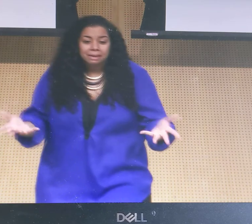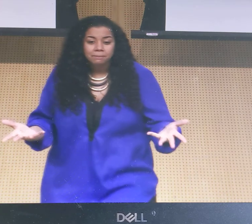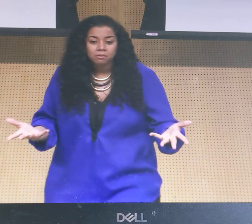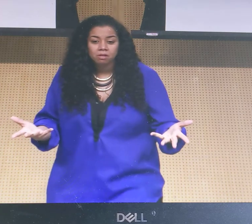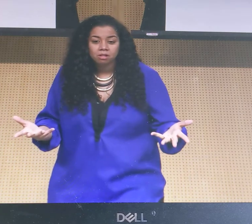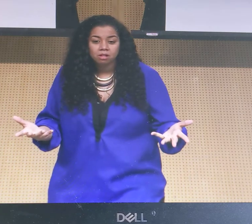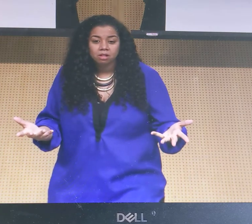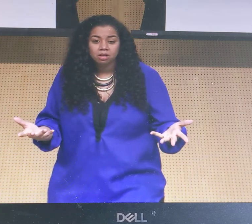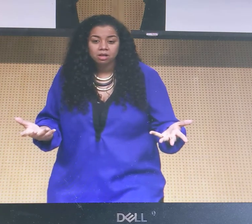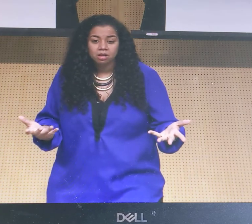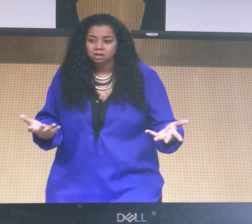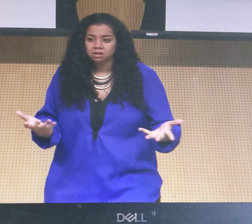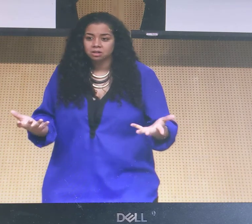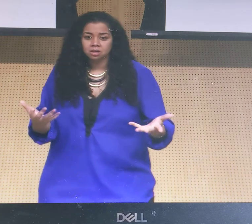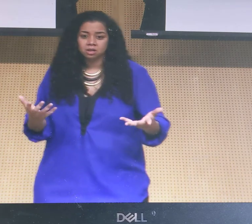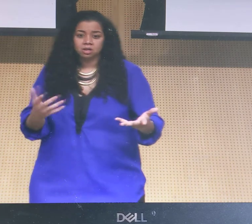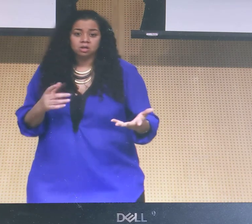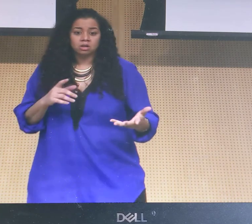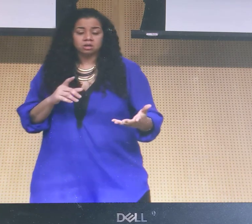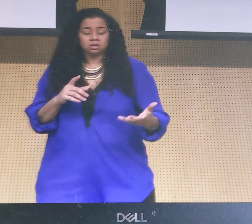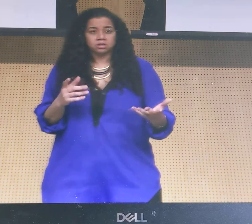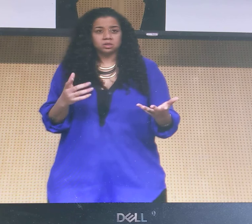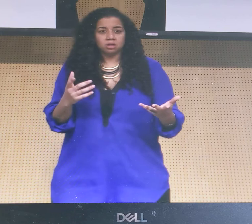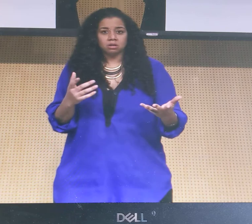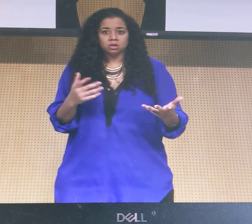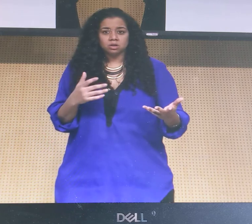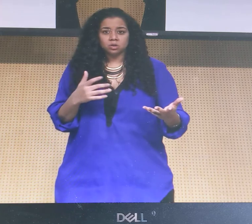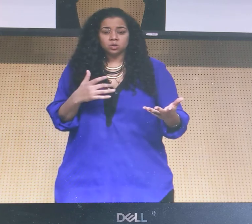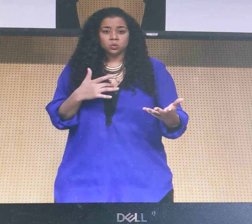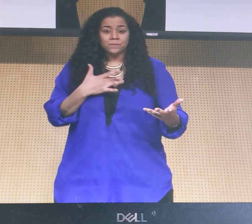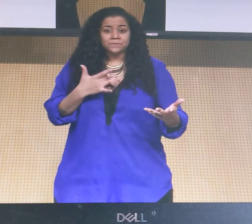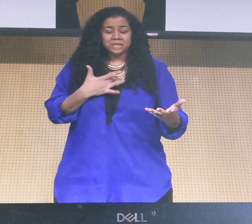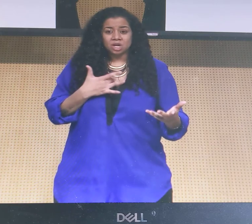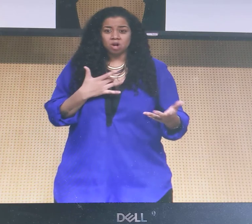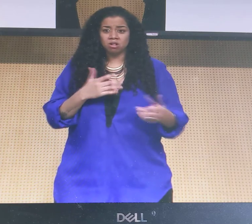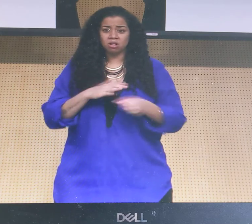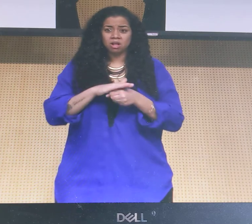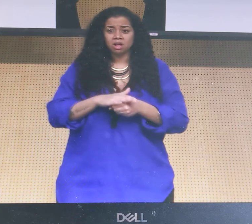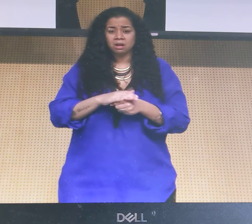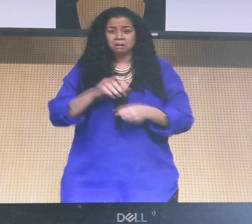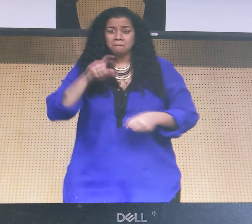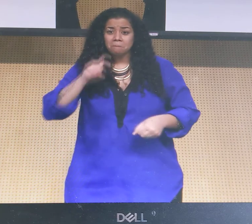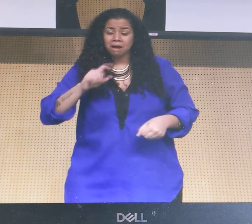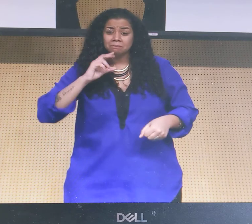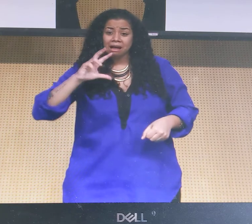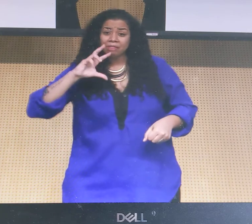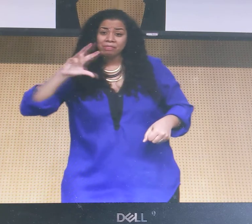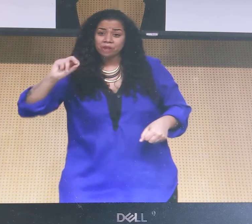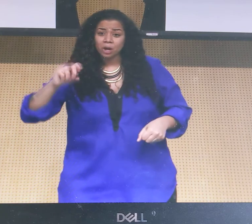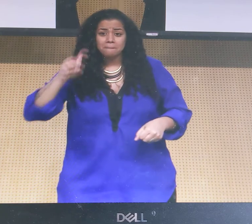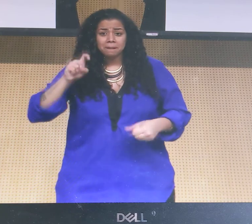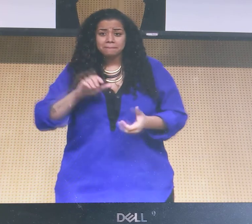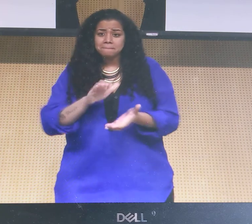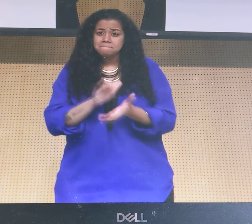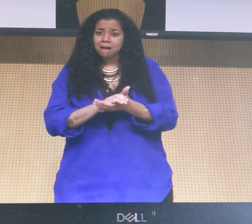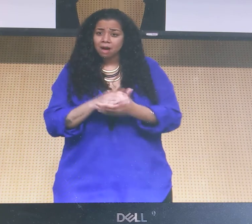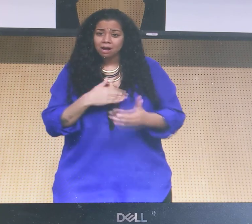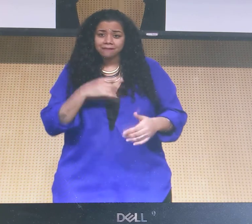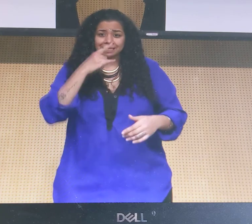Or are you doing enough to inspire people, to be happy, to change the world? If you're